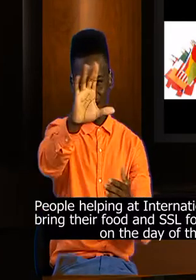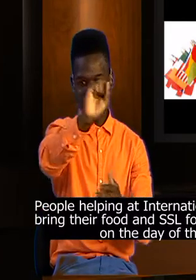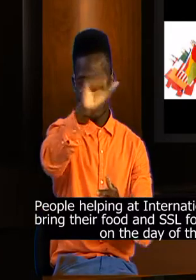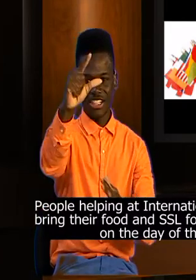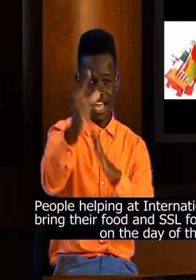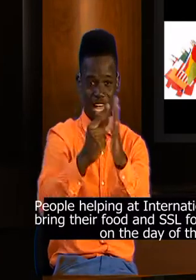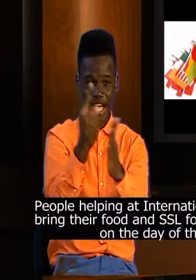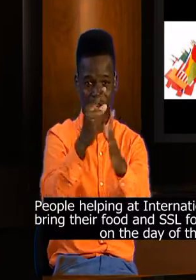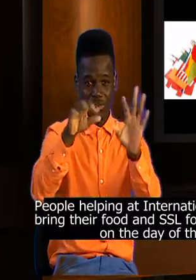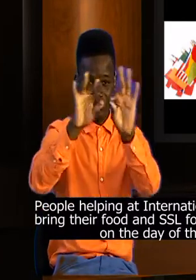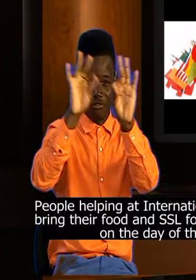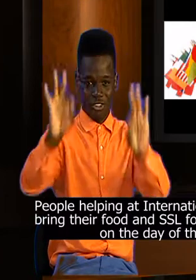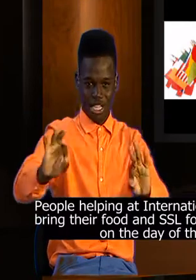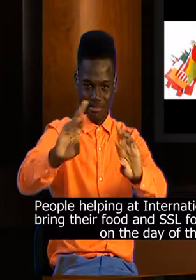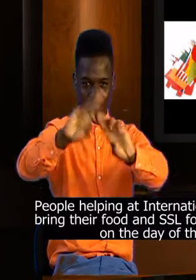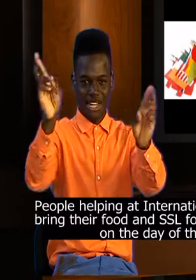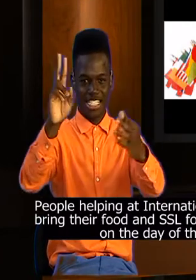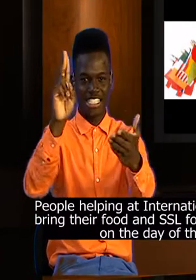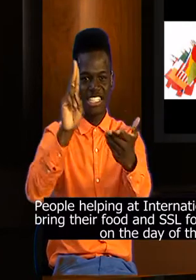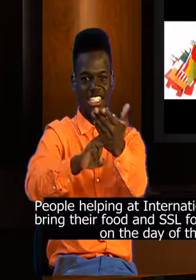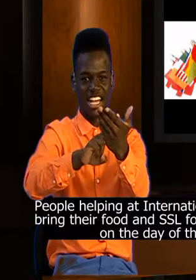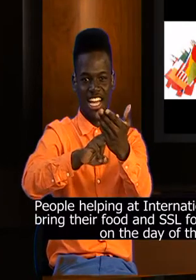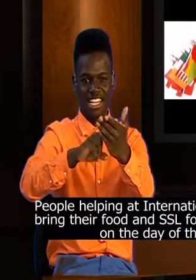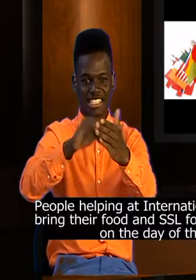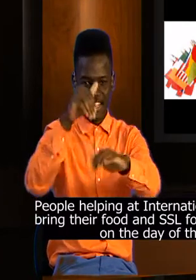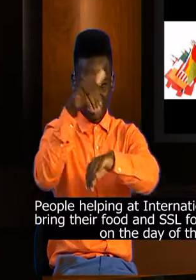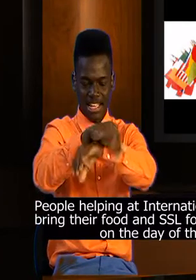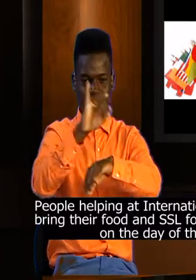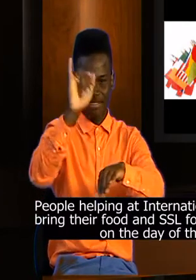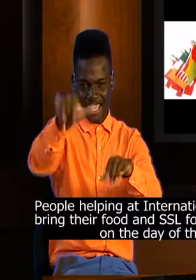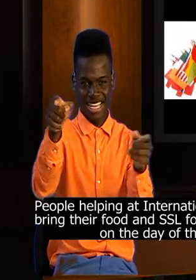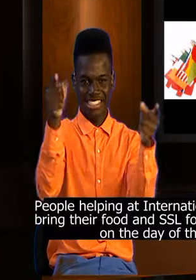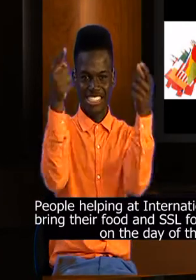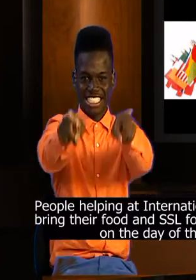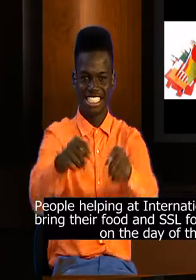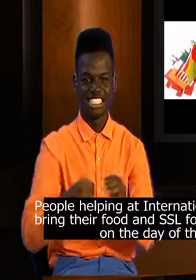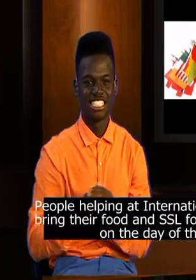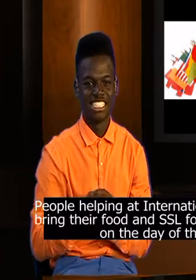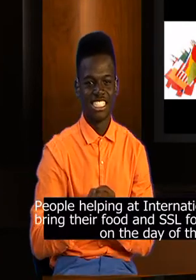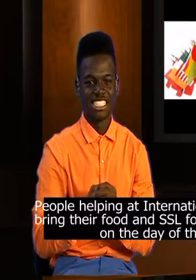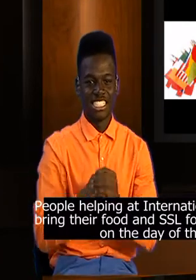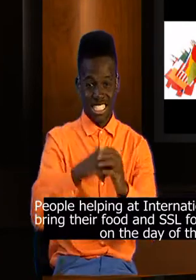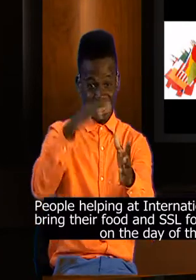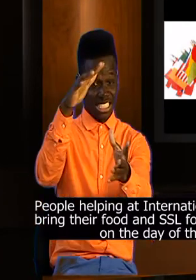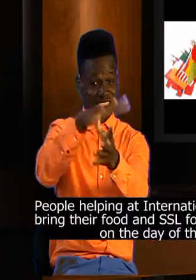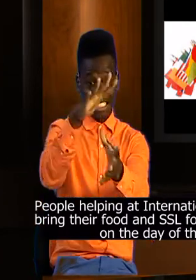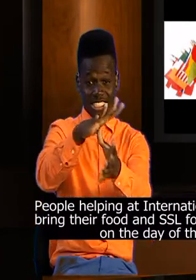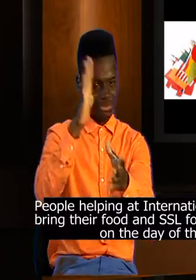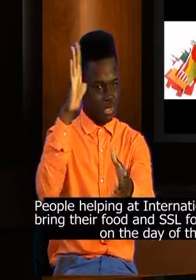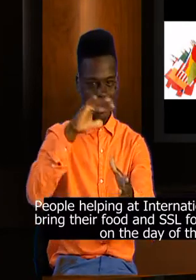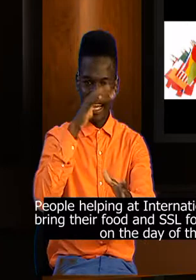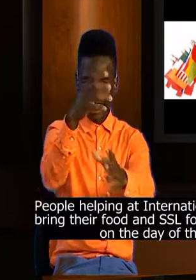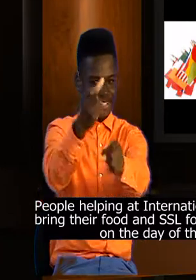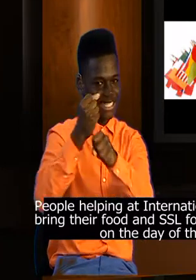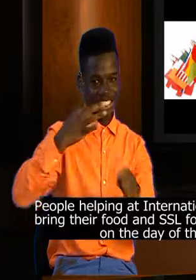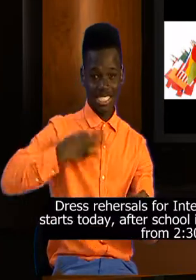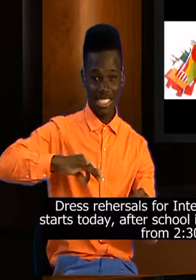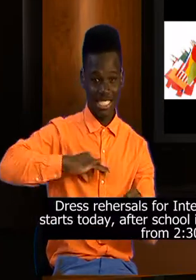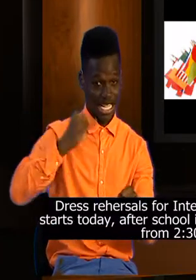and their SSL hour form ready to sign the night of the event. Seniors will not get